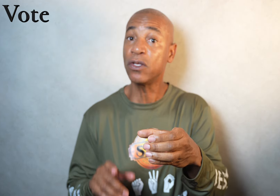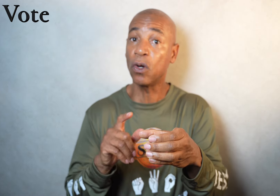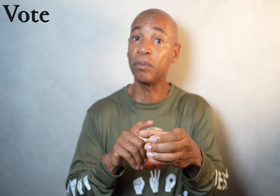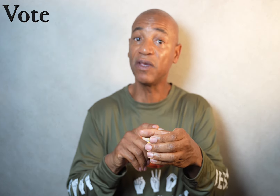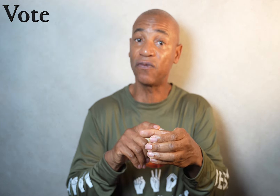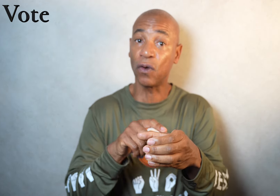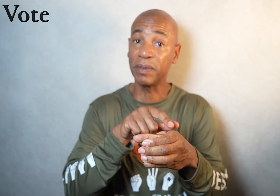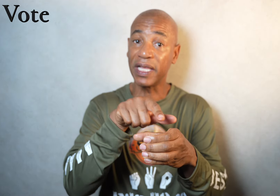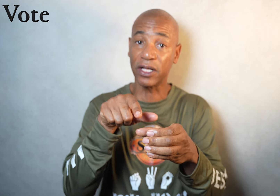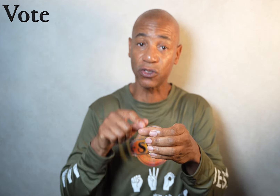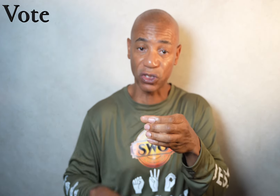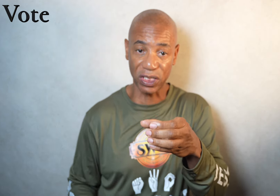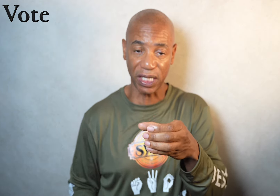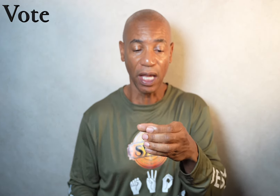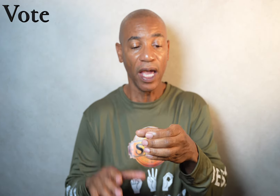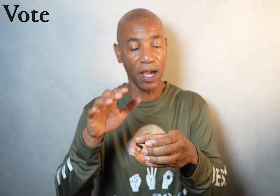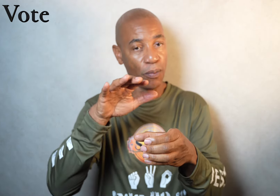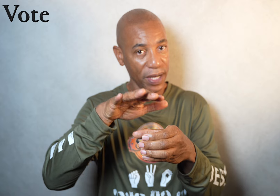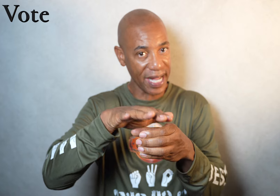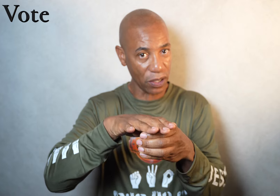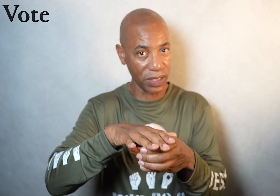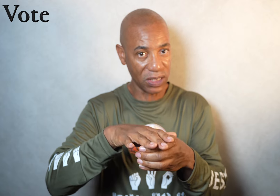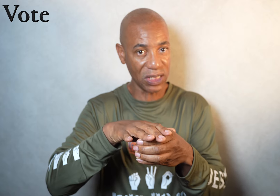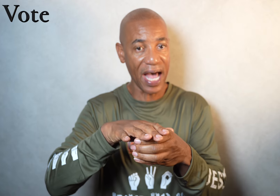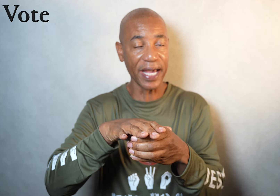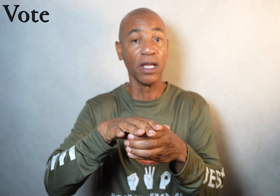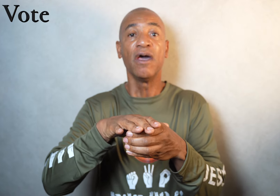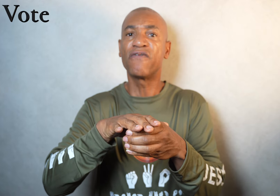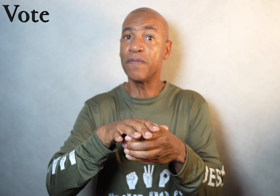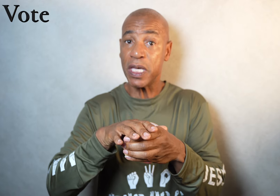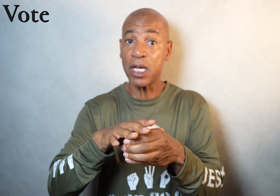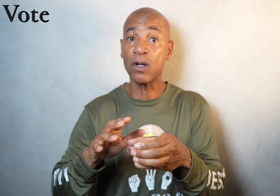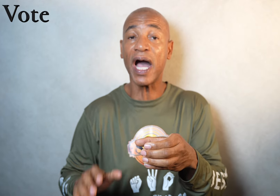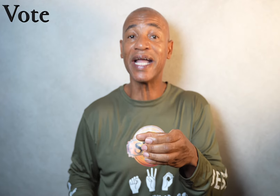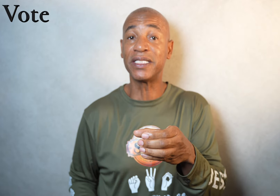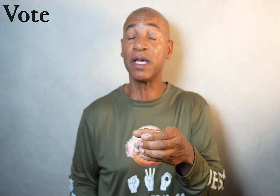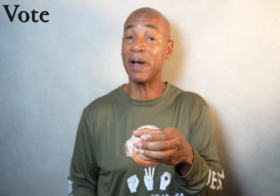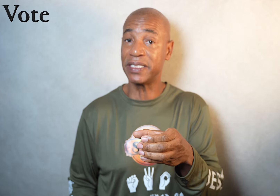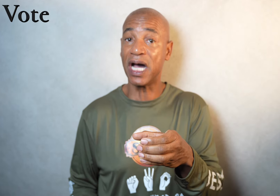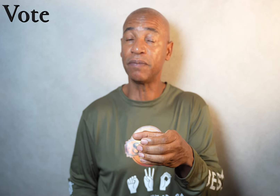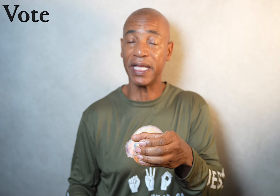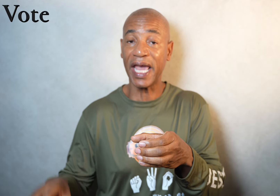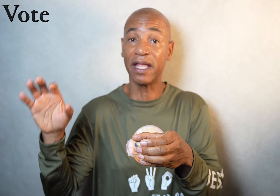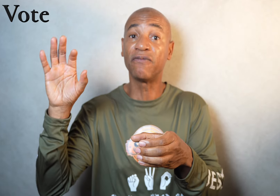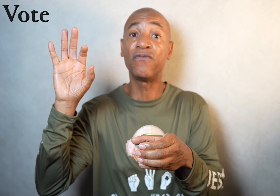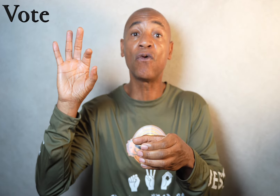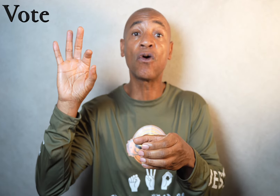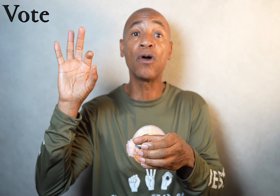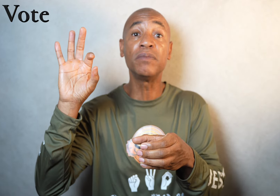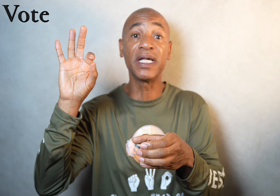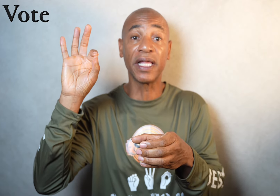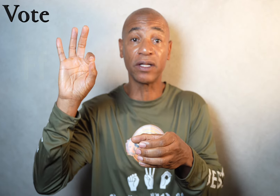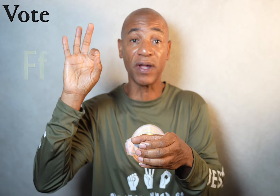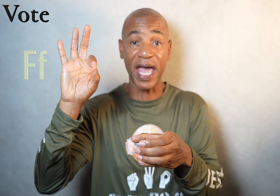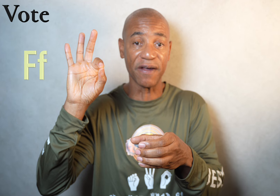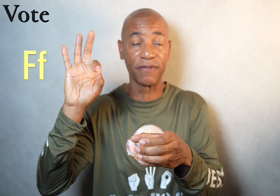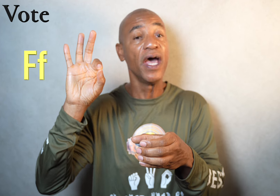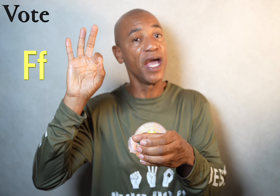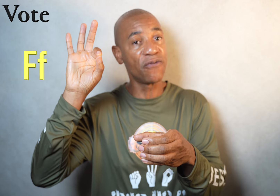normally form the letter C, and bring that on its side. From here, I take my dominant hand, form the letter F. And